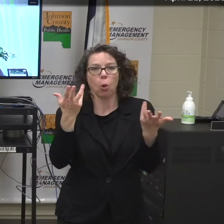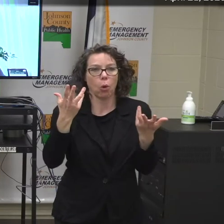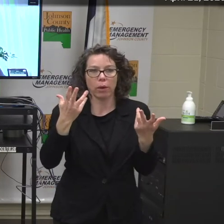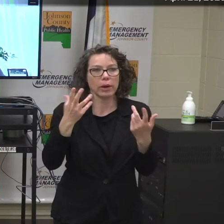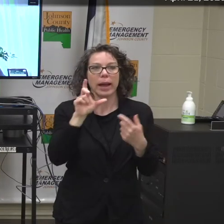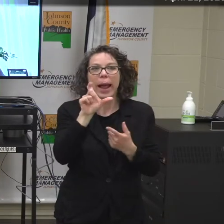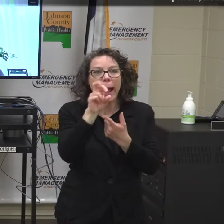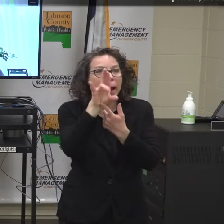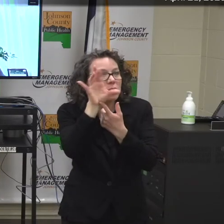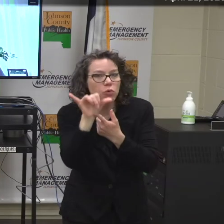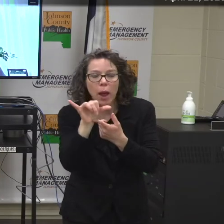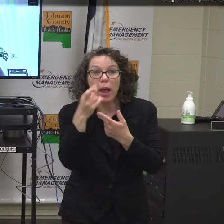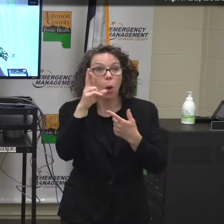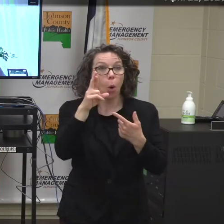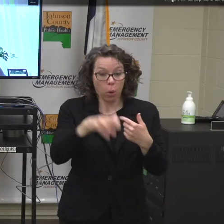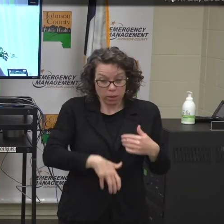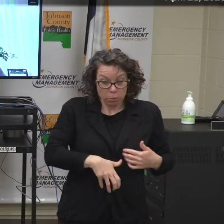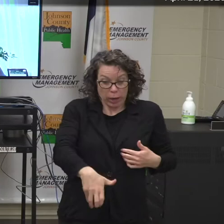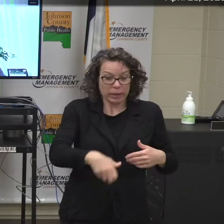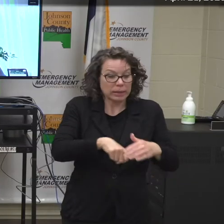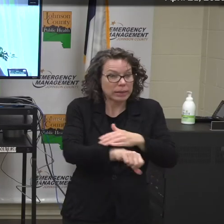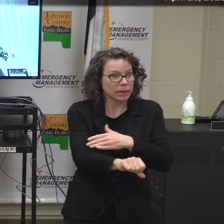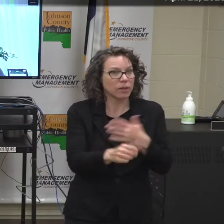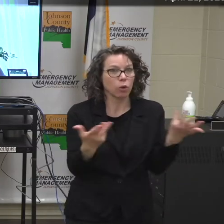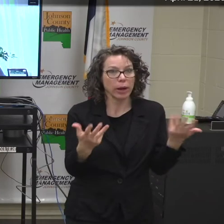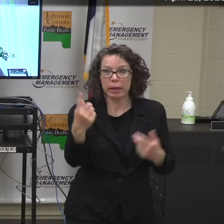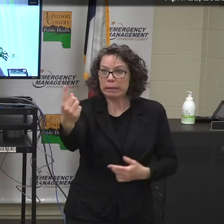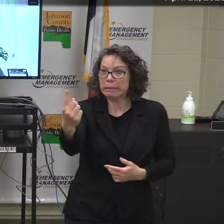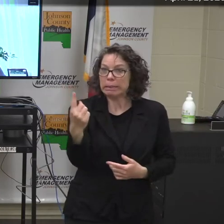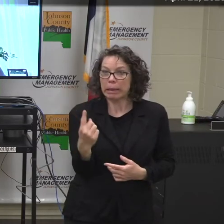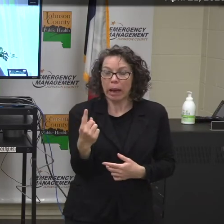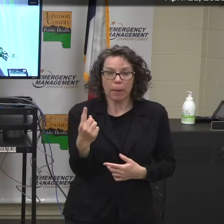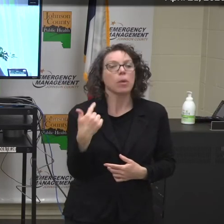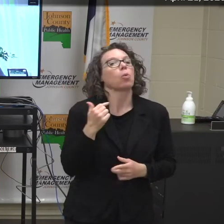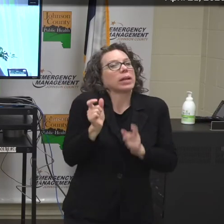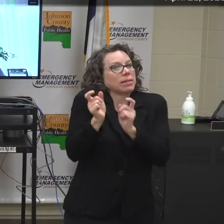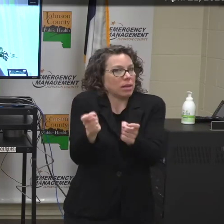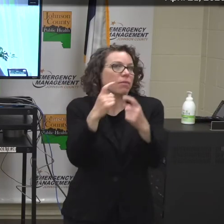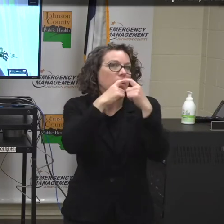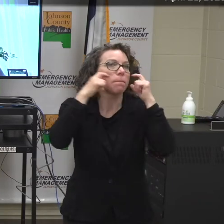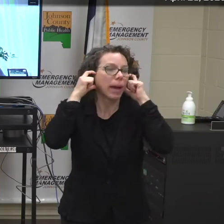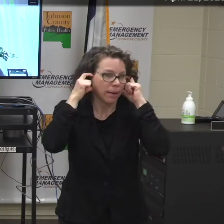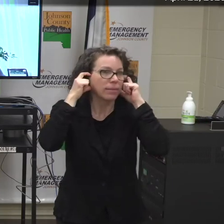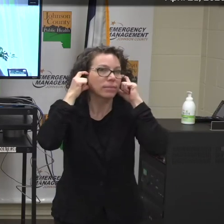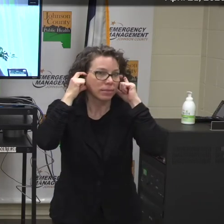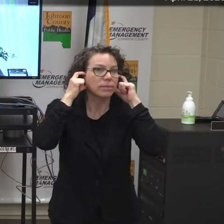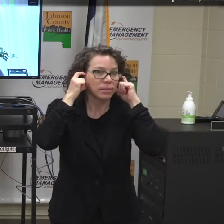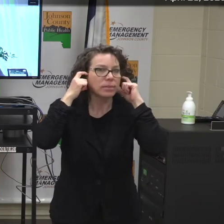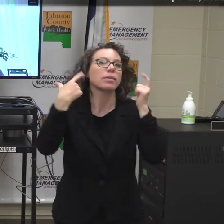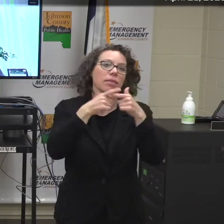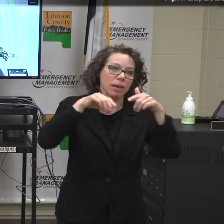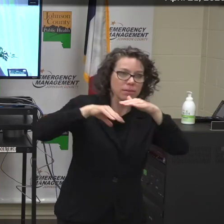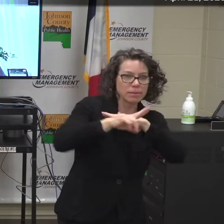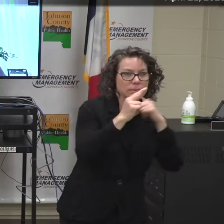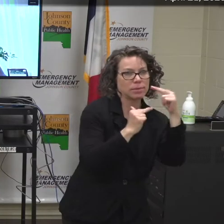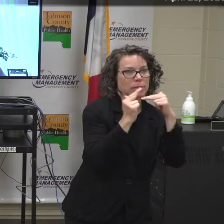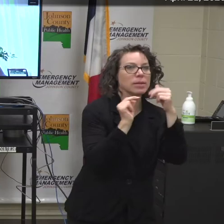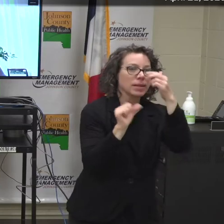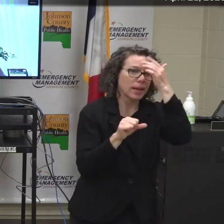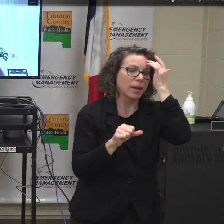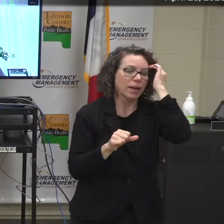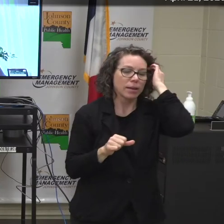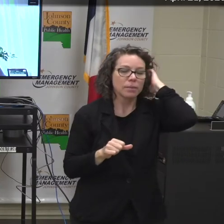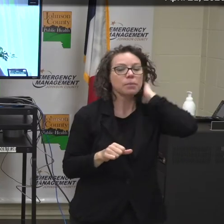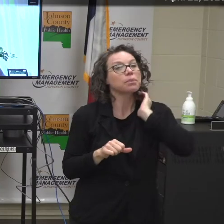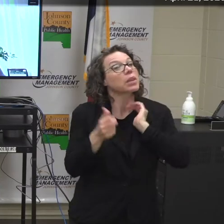child to deliver. They have surgery that cannot wait. They're in the emergency room and so forth. And to